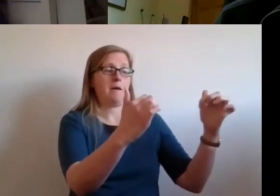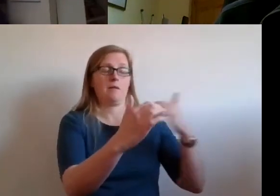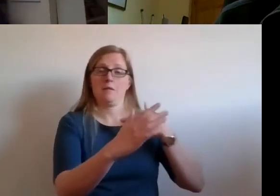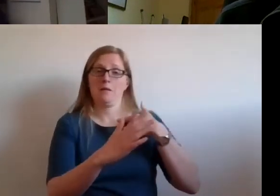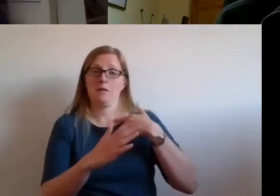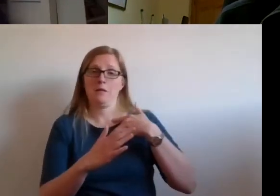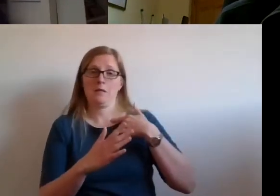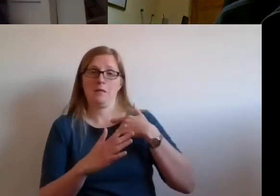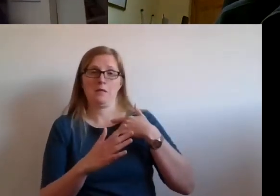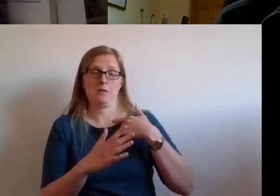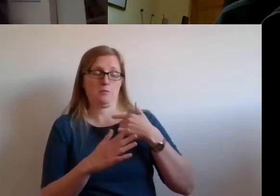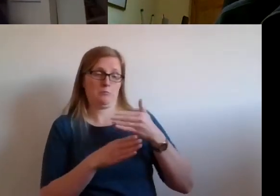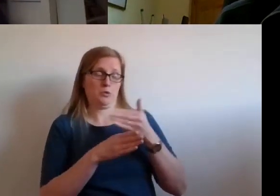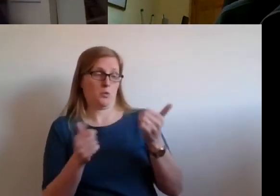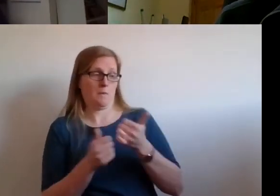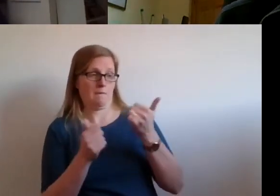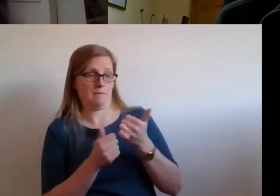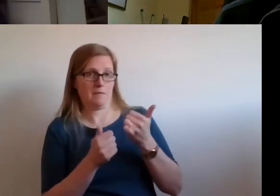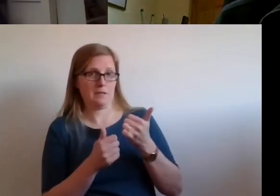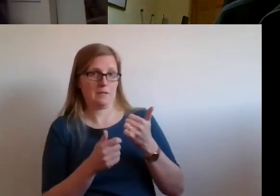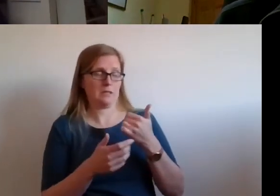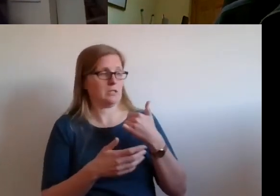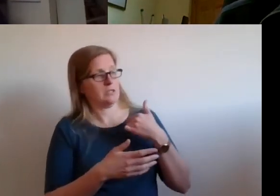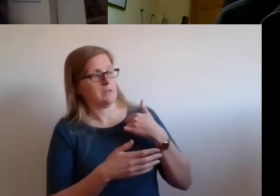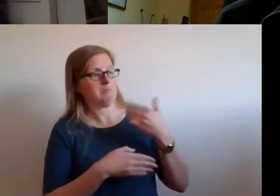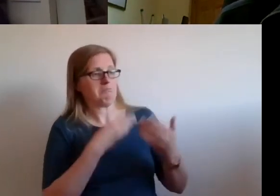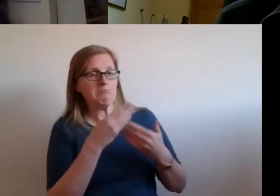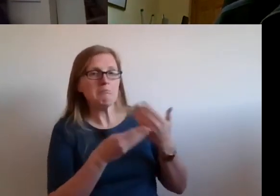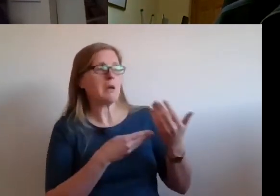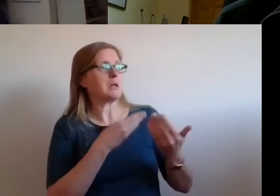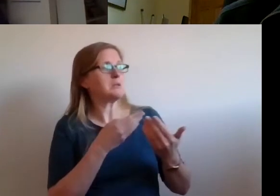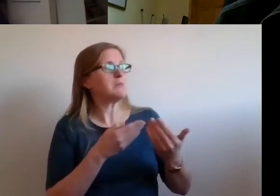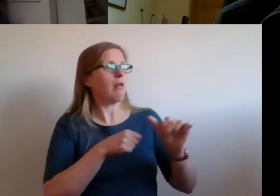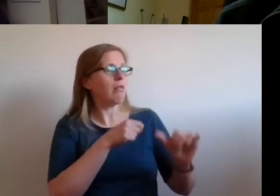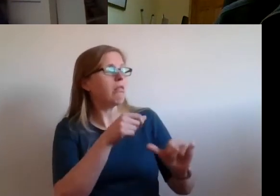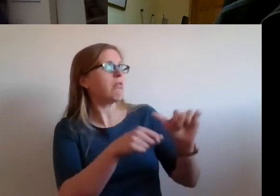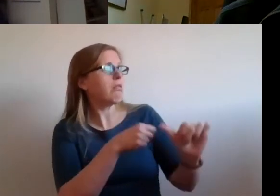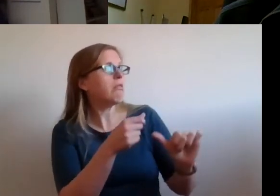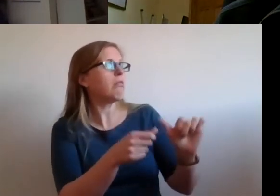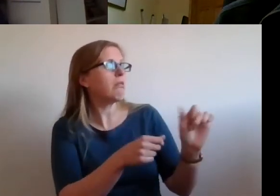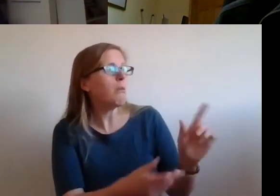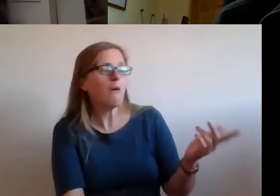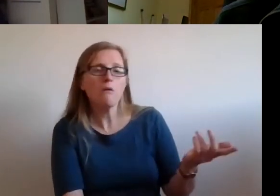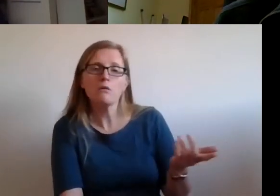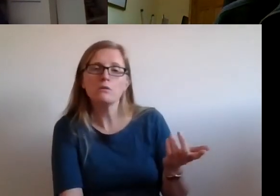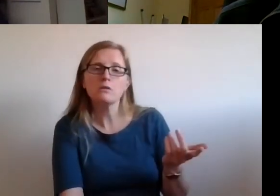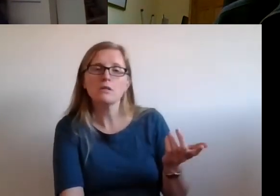as to, you know, where I thought things had gone during my period in office. And it was the popularisation of a human rights based